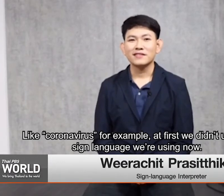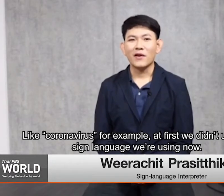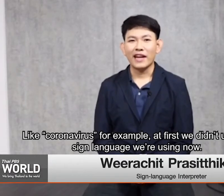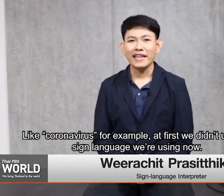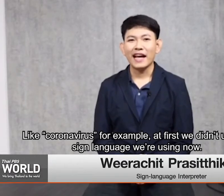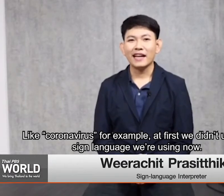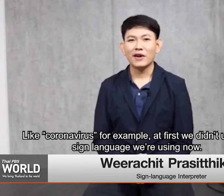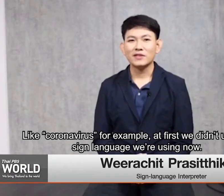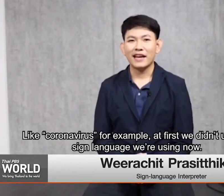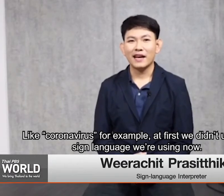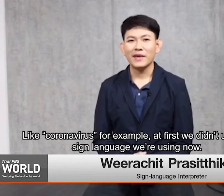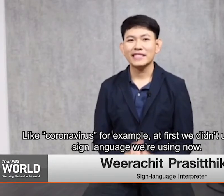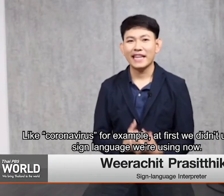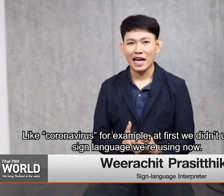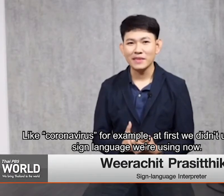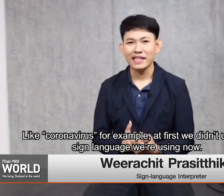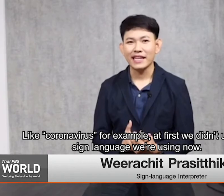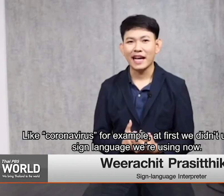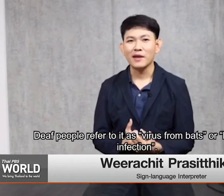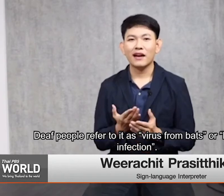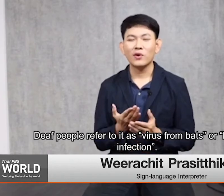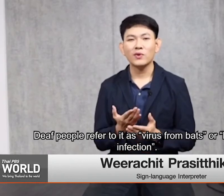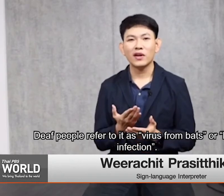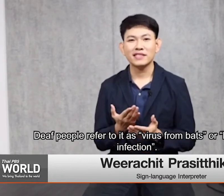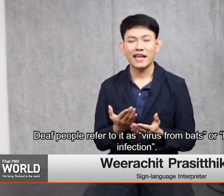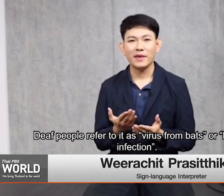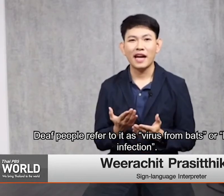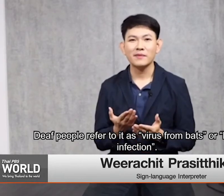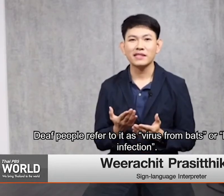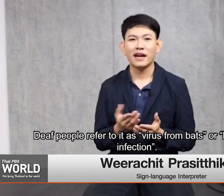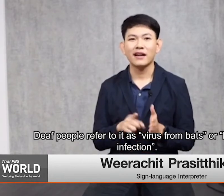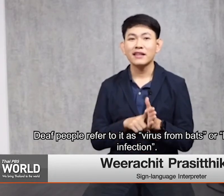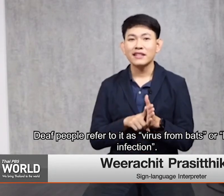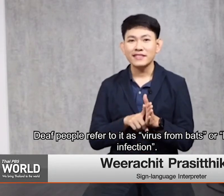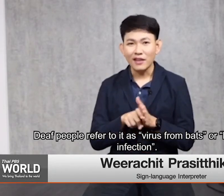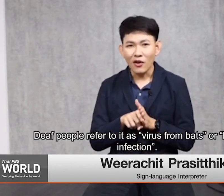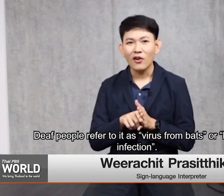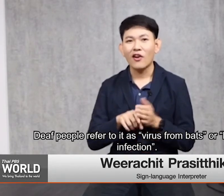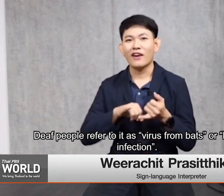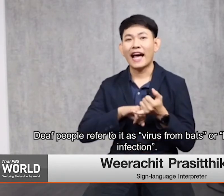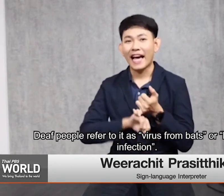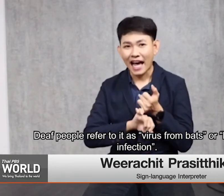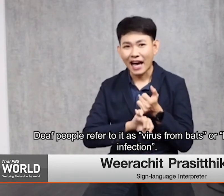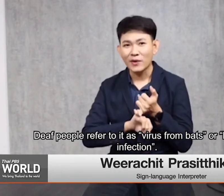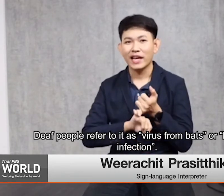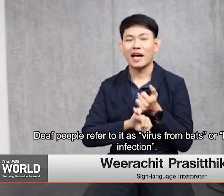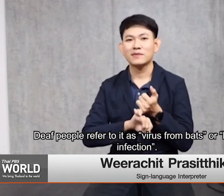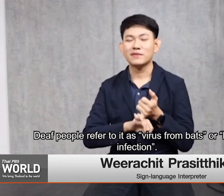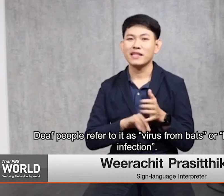we will not use this mask. The who are using the mask world's old mask. will be